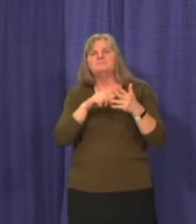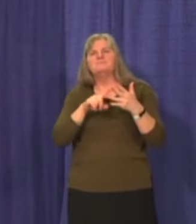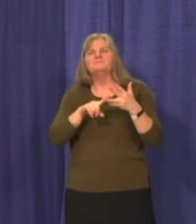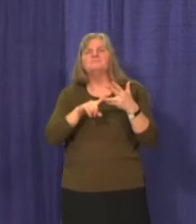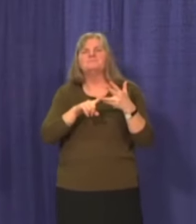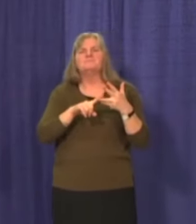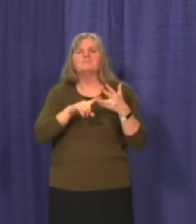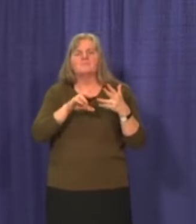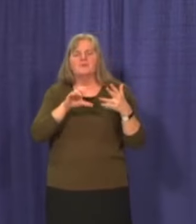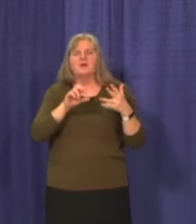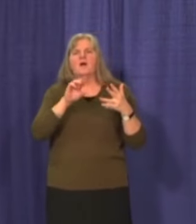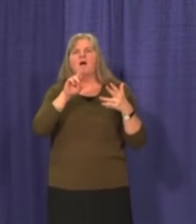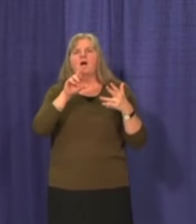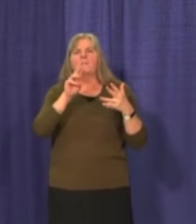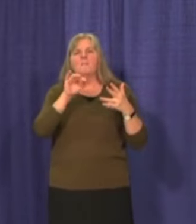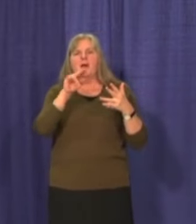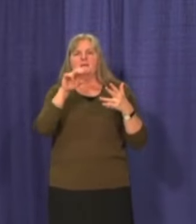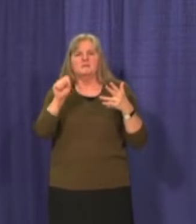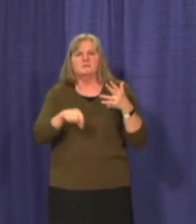CarMax,